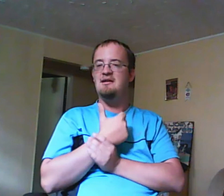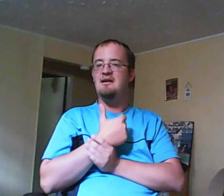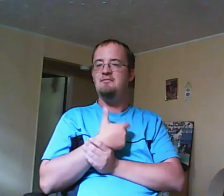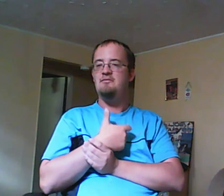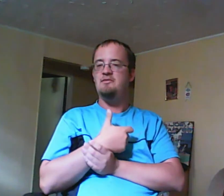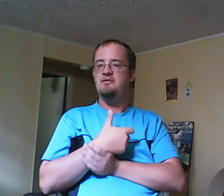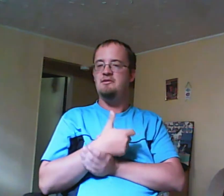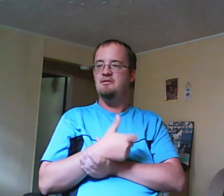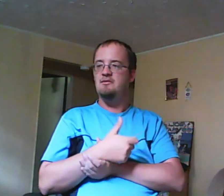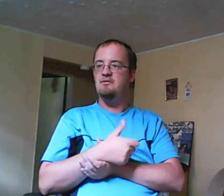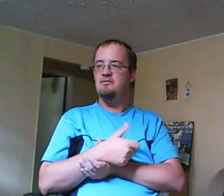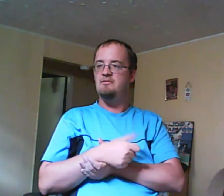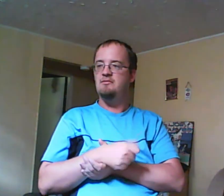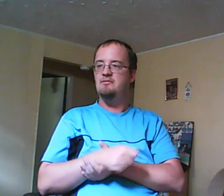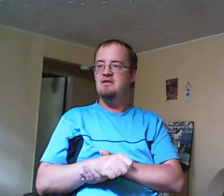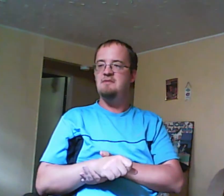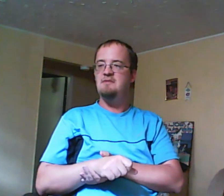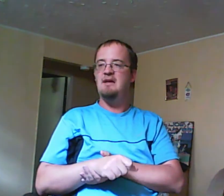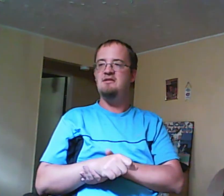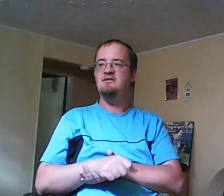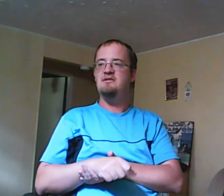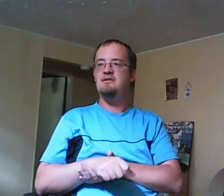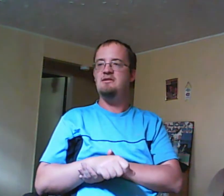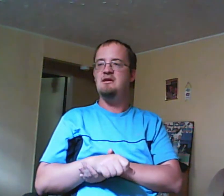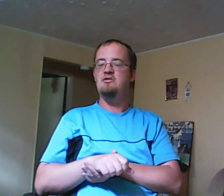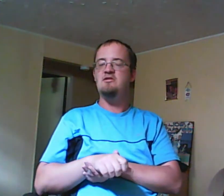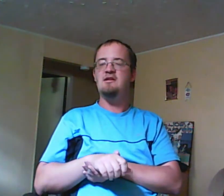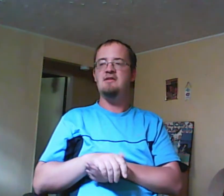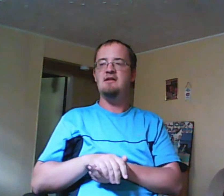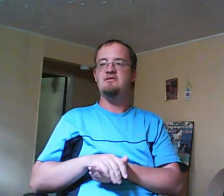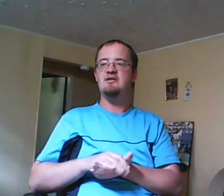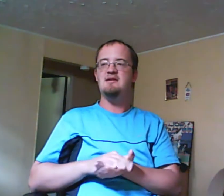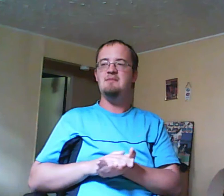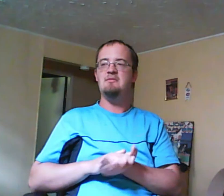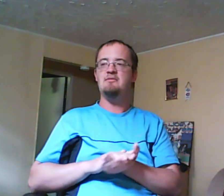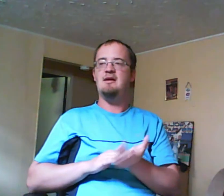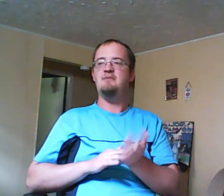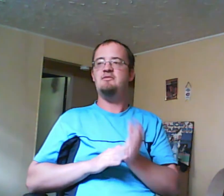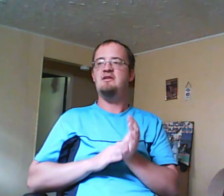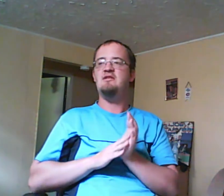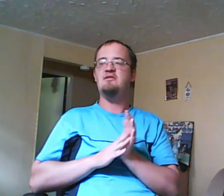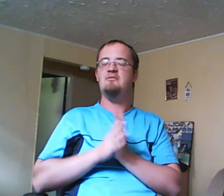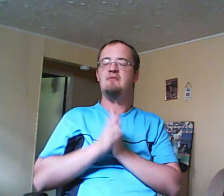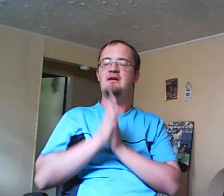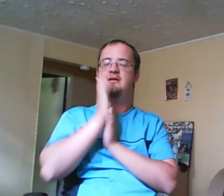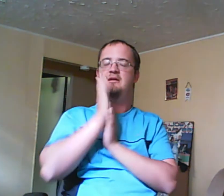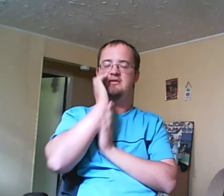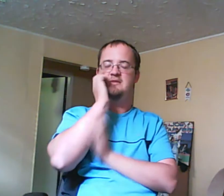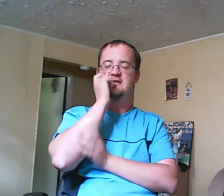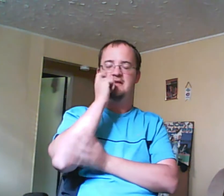Esme buys Sake a motorcycle to try to keep him around. Sake says, Esme needs help.